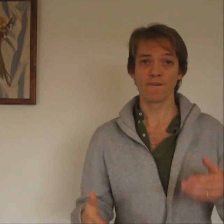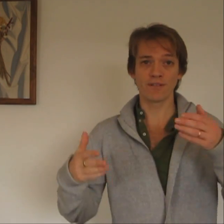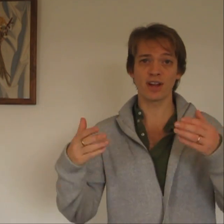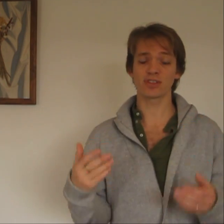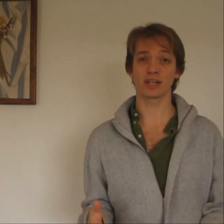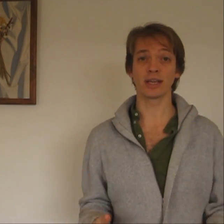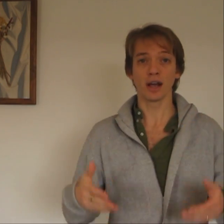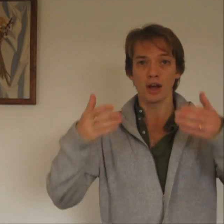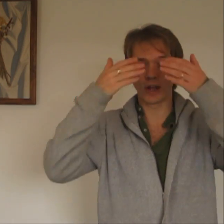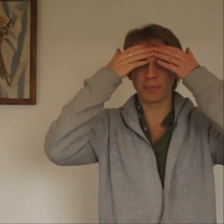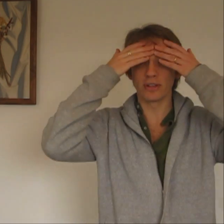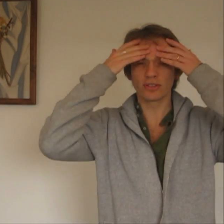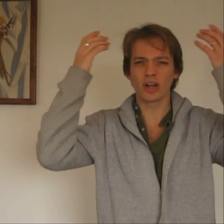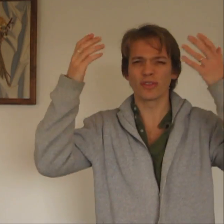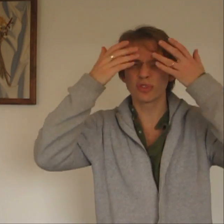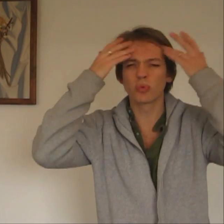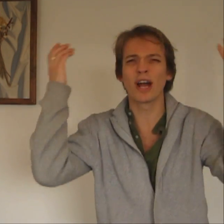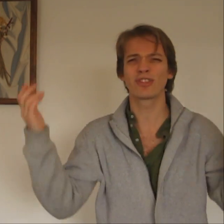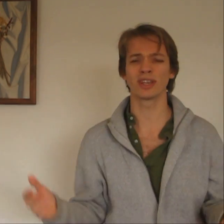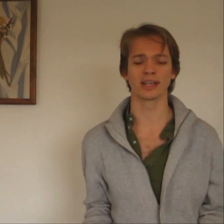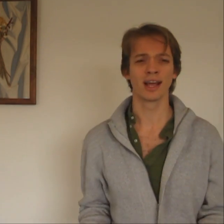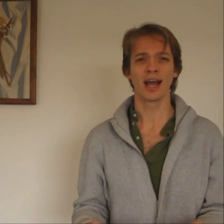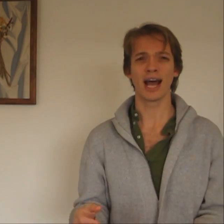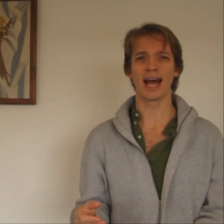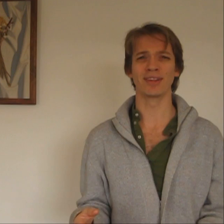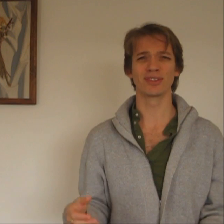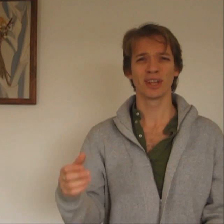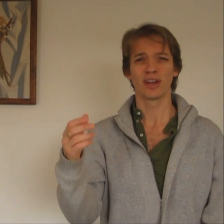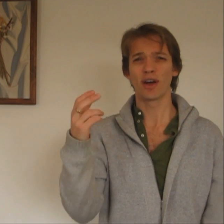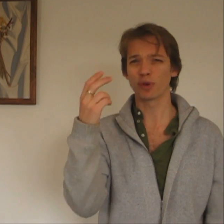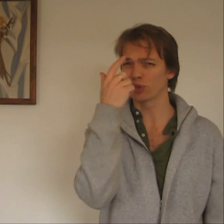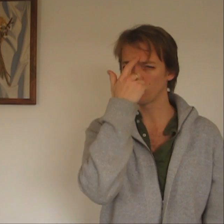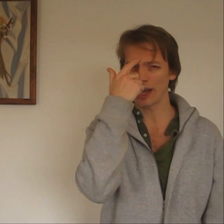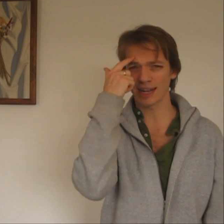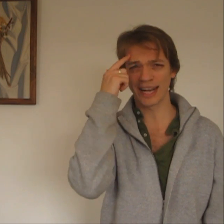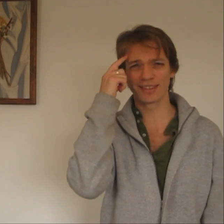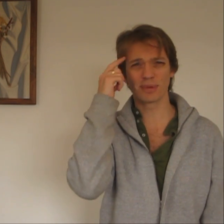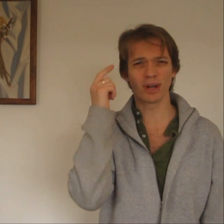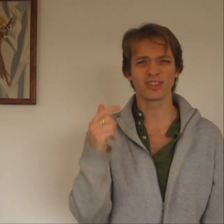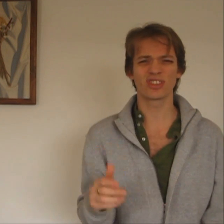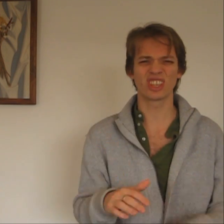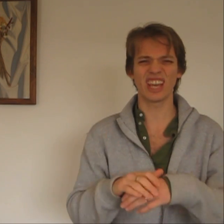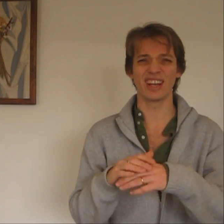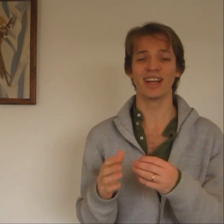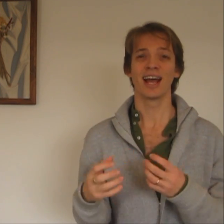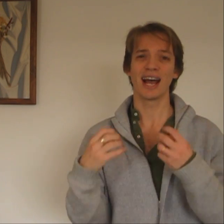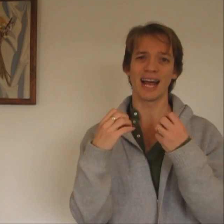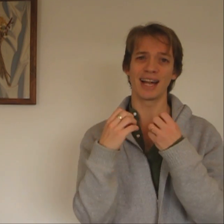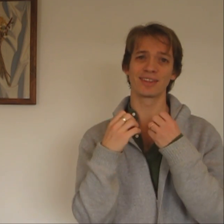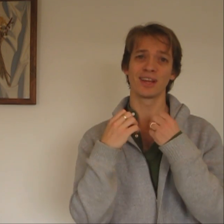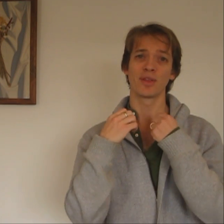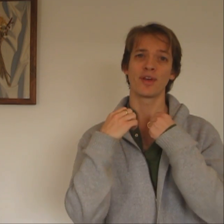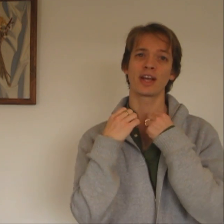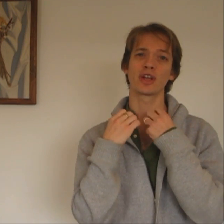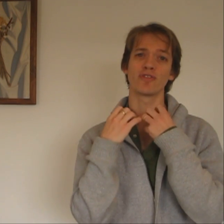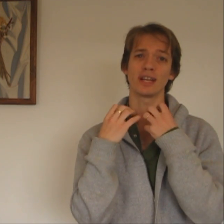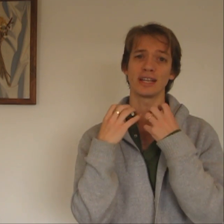Firstly, I'm going to start sweating, and I've got sweat glands in my skin, and they're going to release